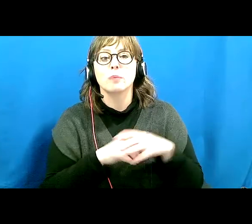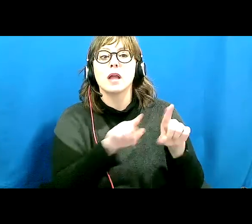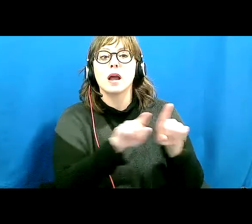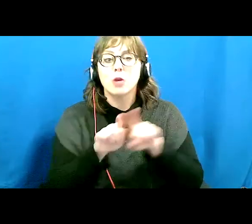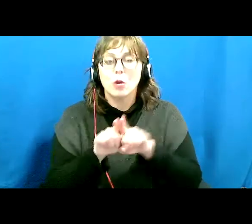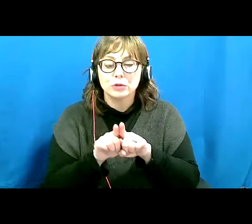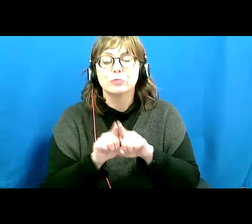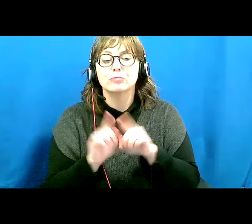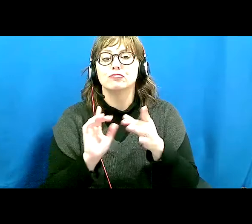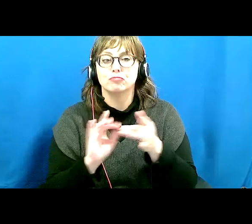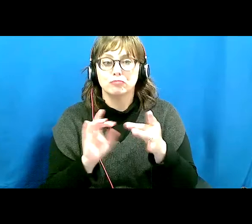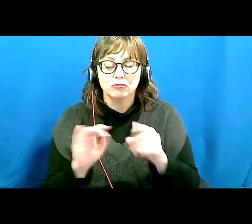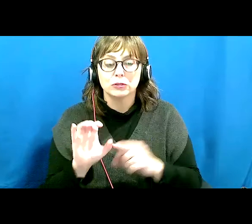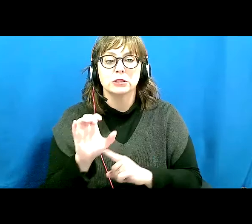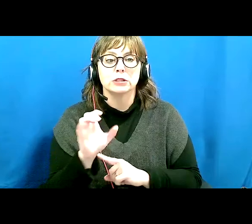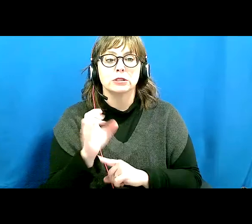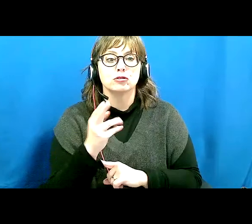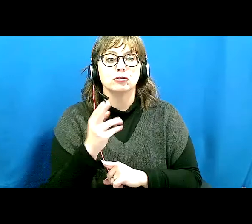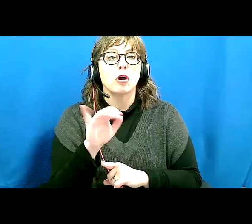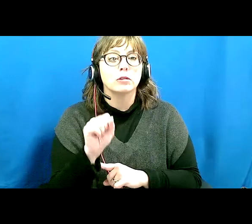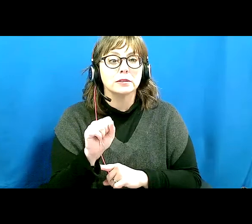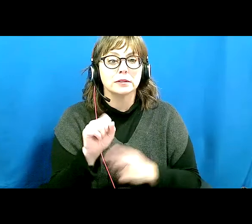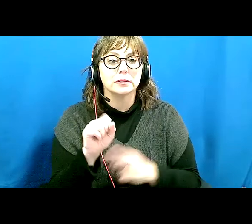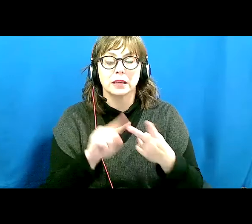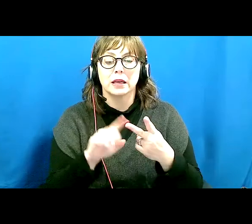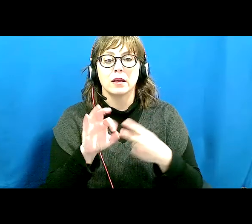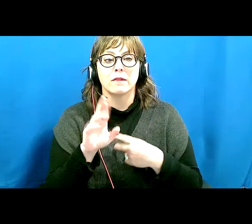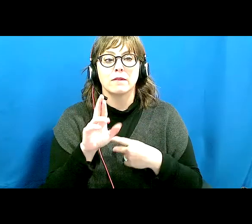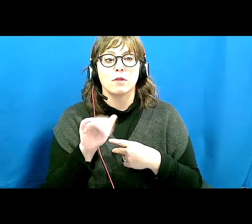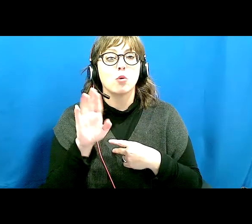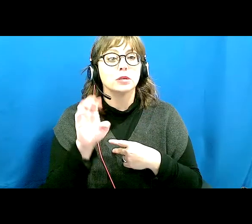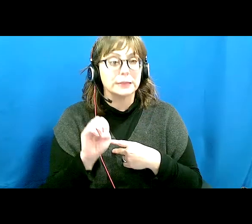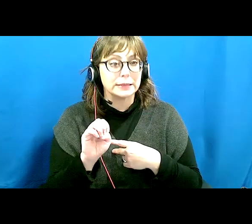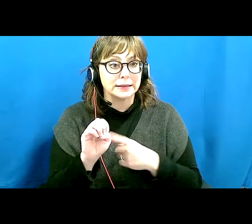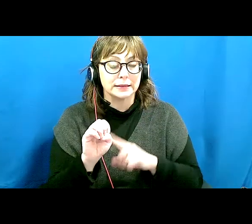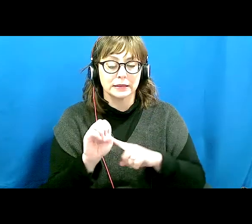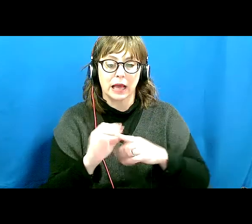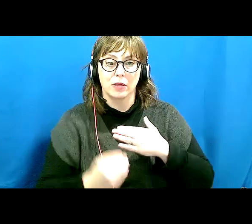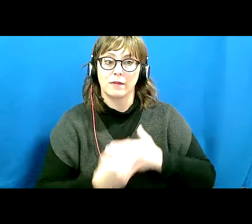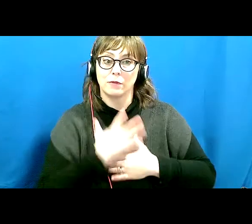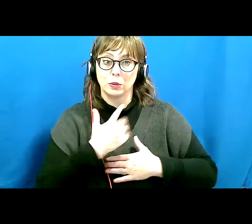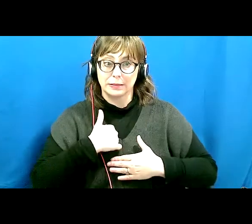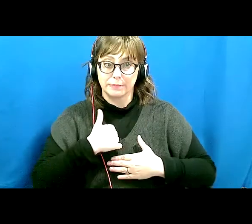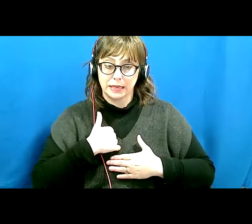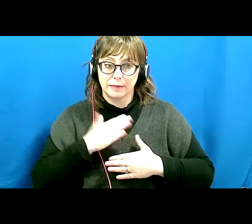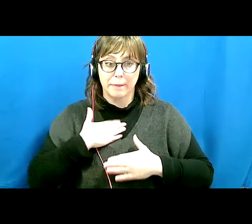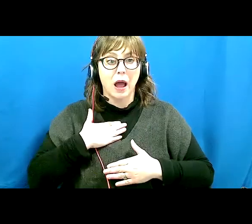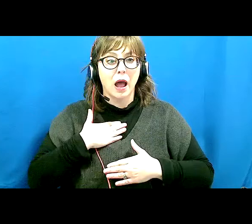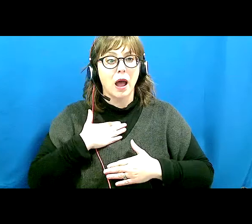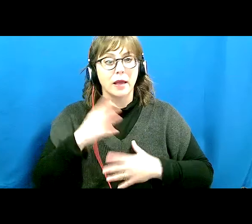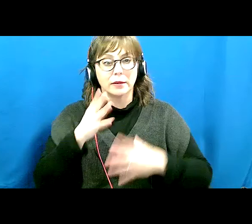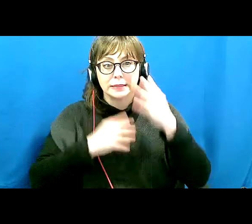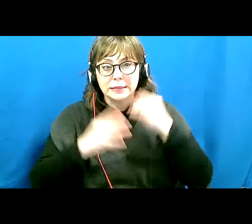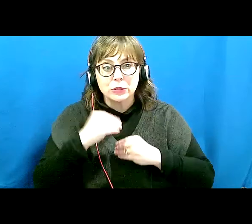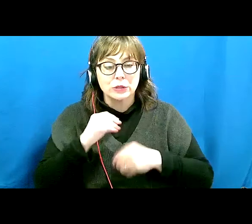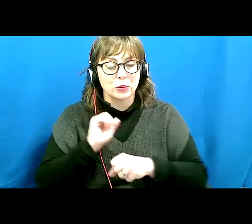how Charles and Florence have influenced me in my journey with working with chronic illnesses too. And a lot of,